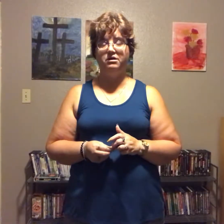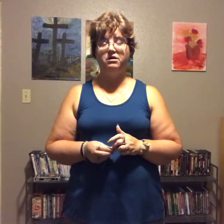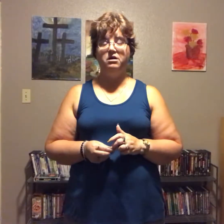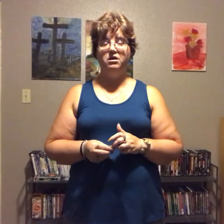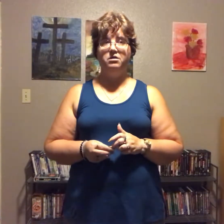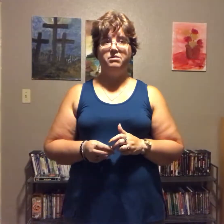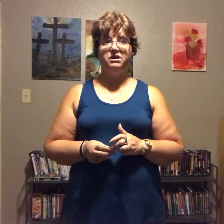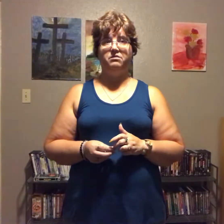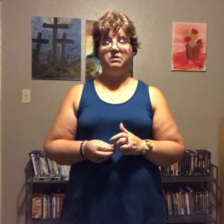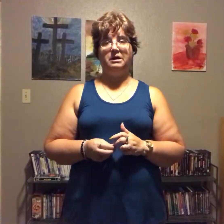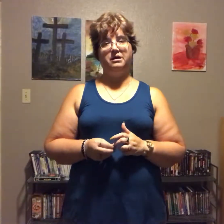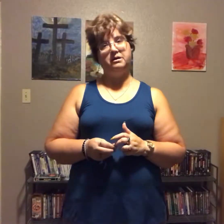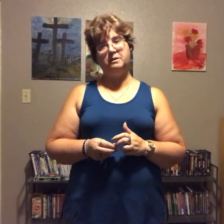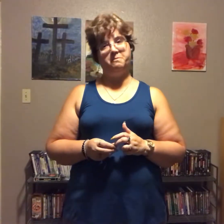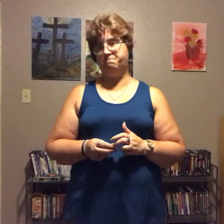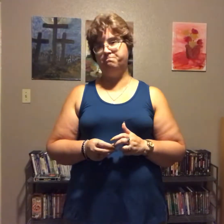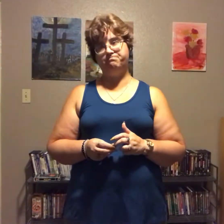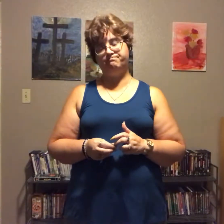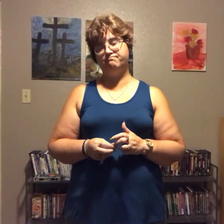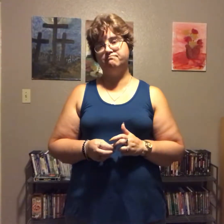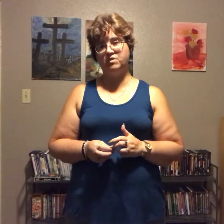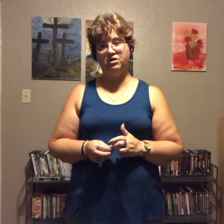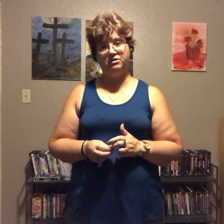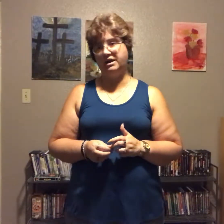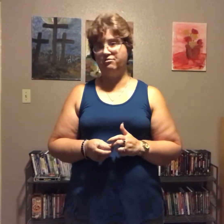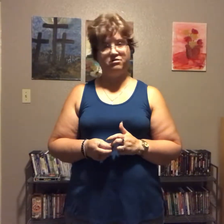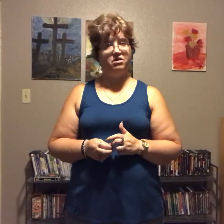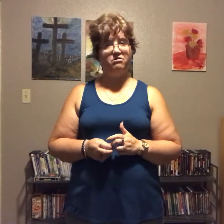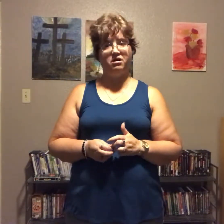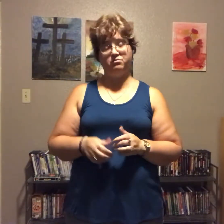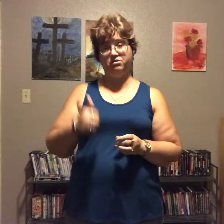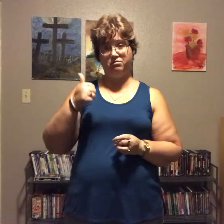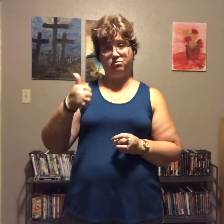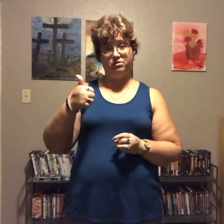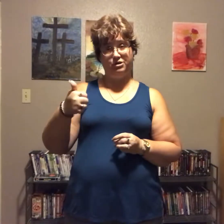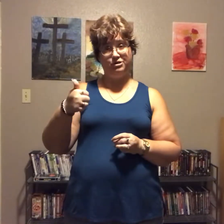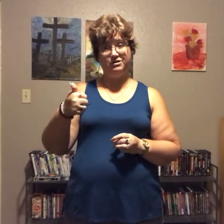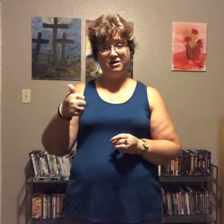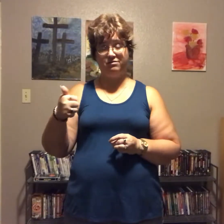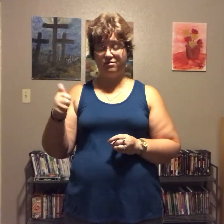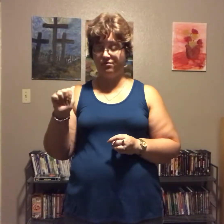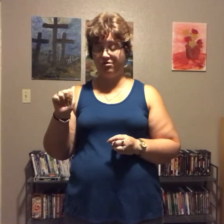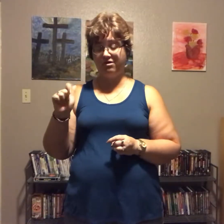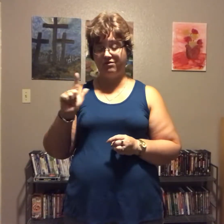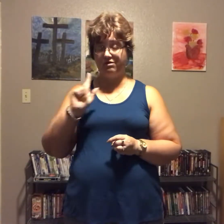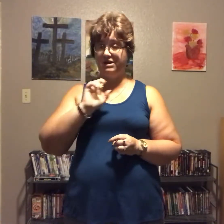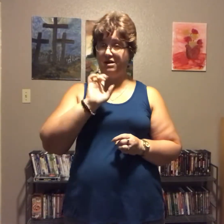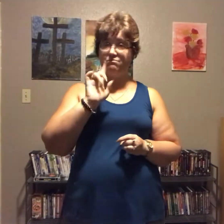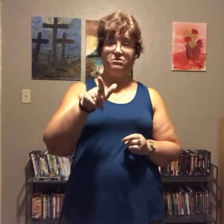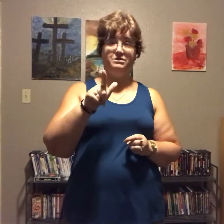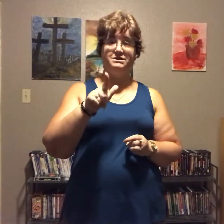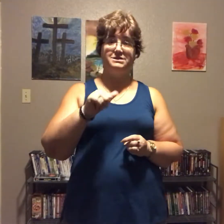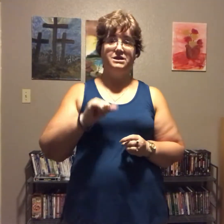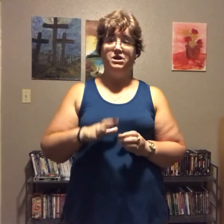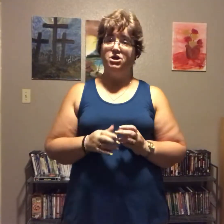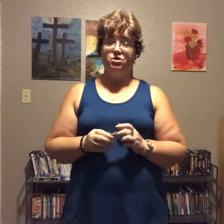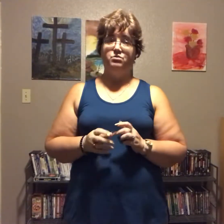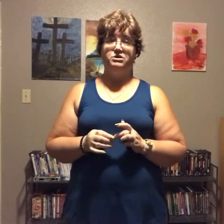but anyway um on a lighter note I'm doing pretty good today so far I've only ate once which